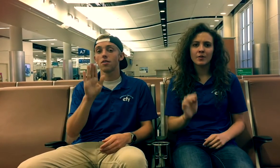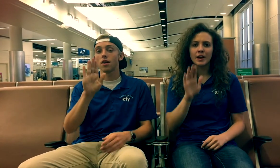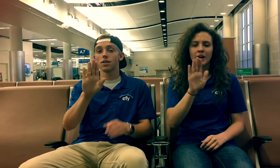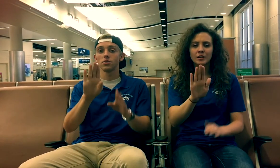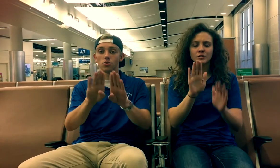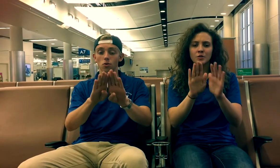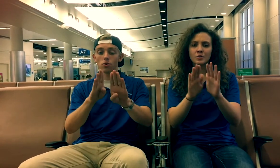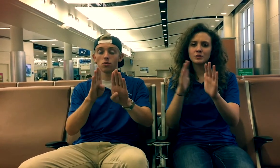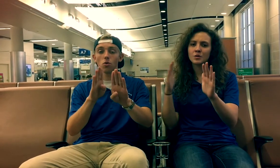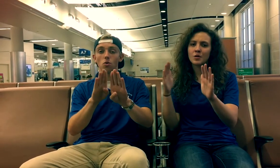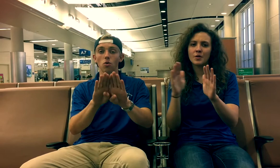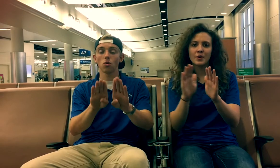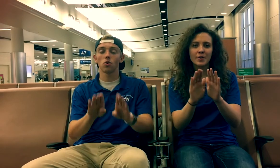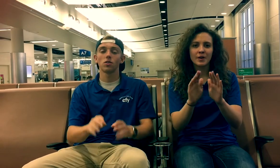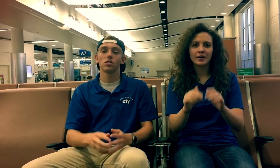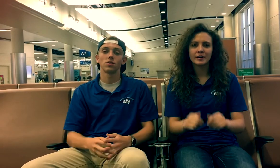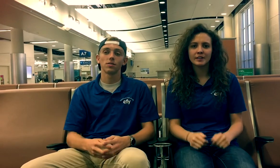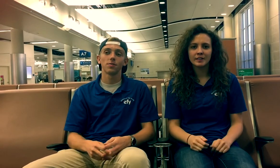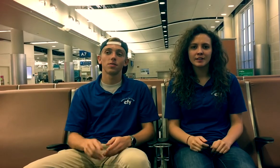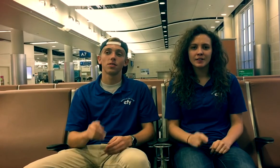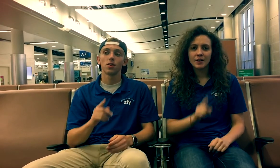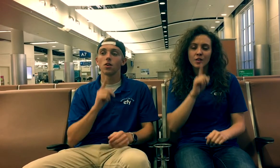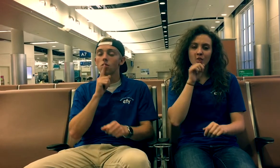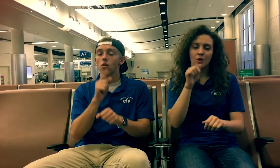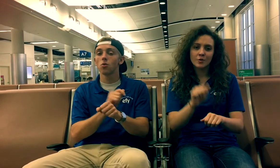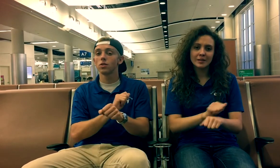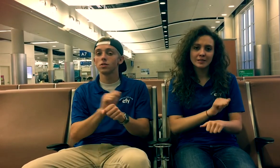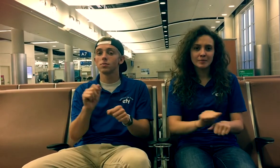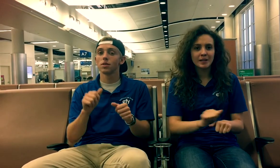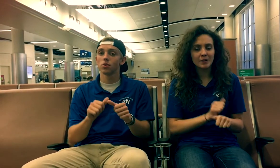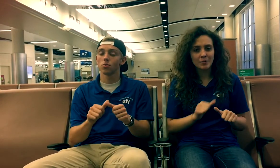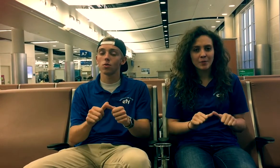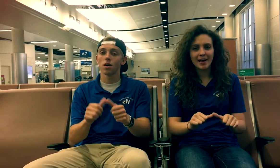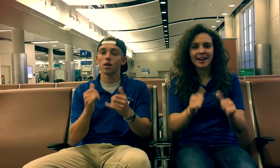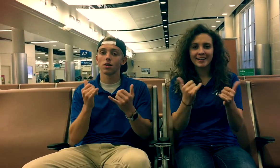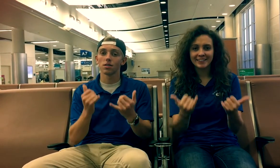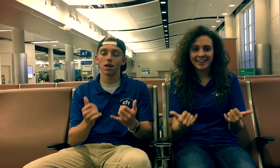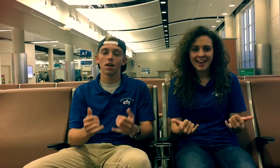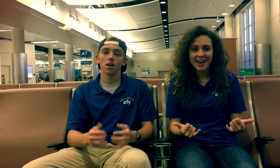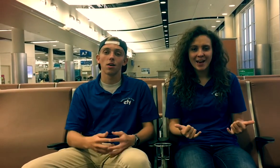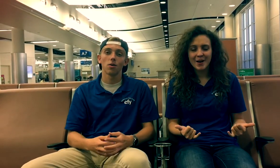at your door And though it's been a while now